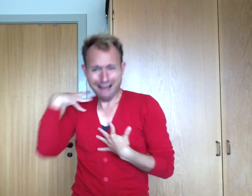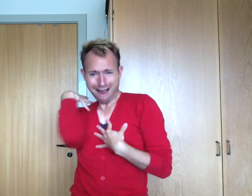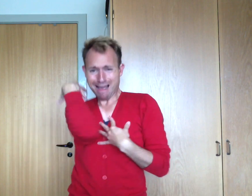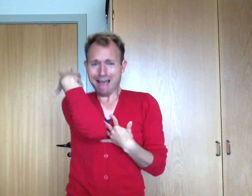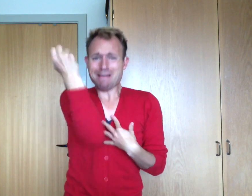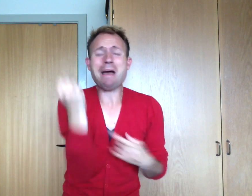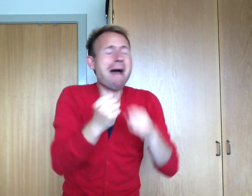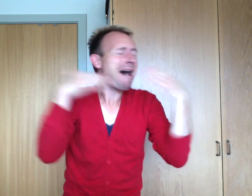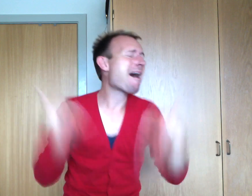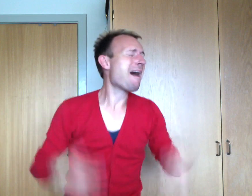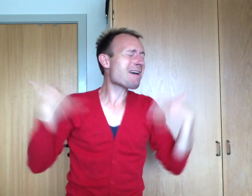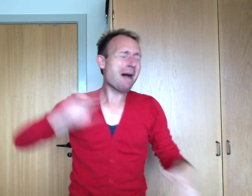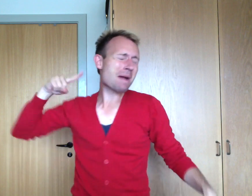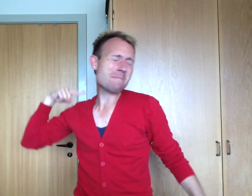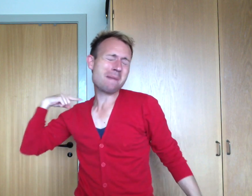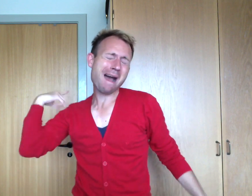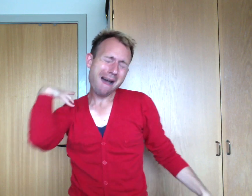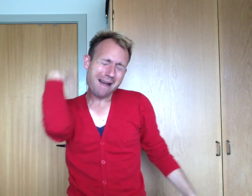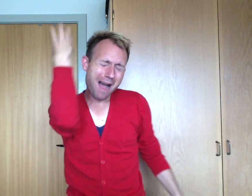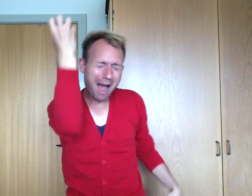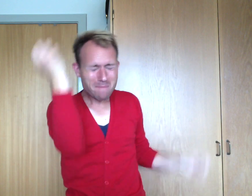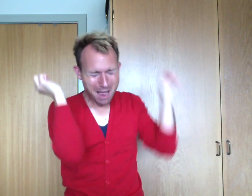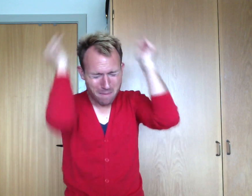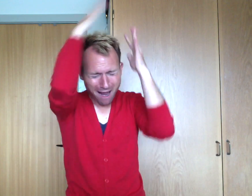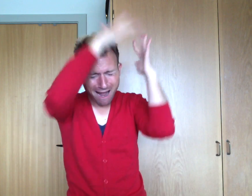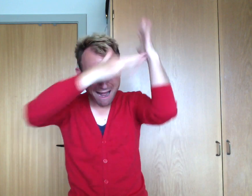But it's all coming back to me now